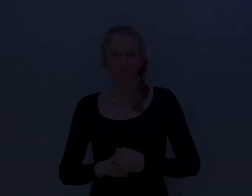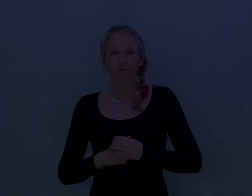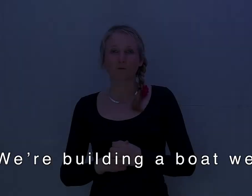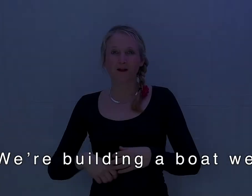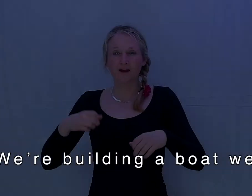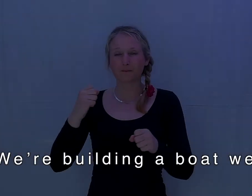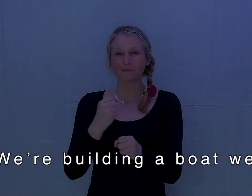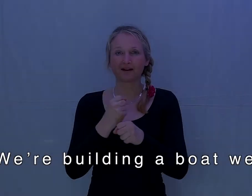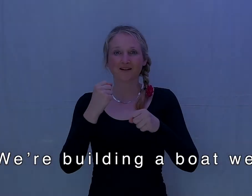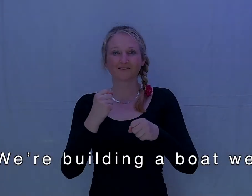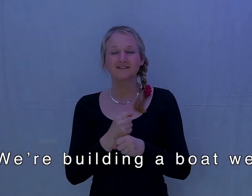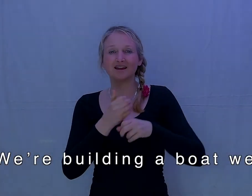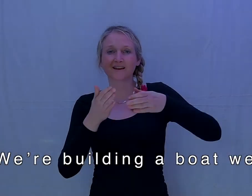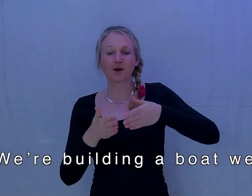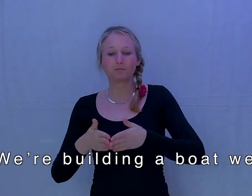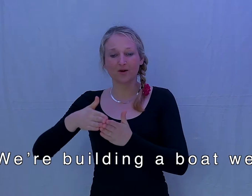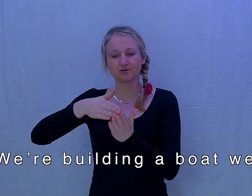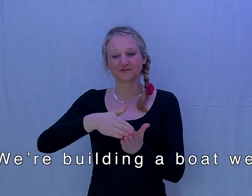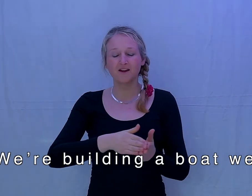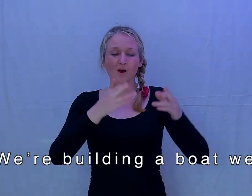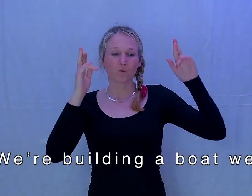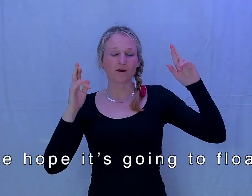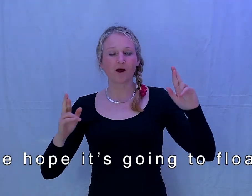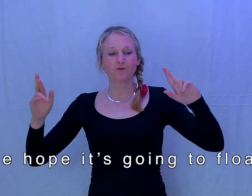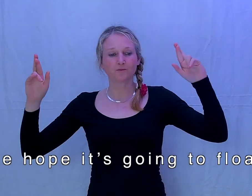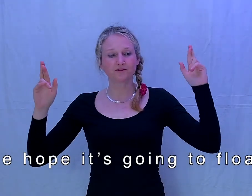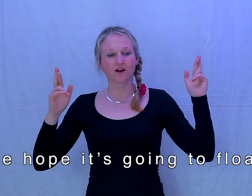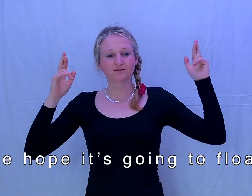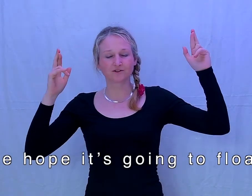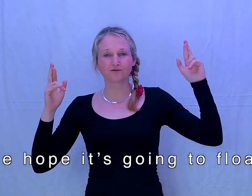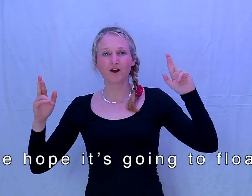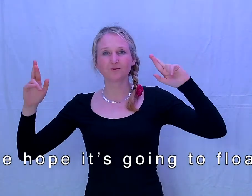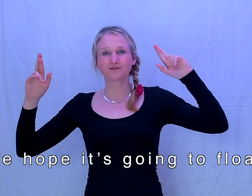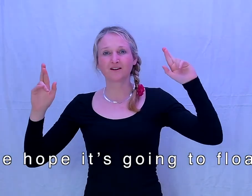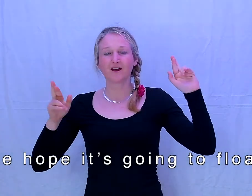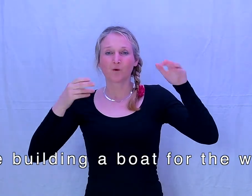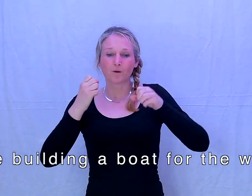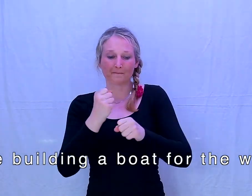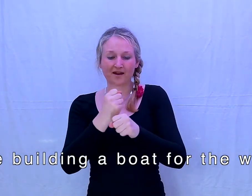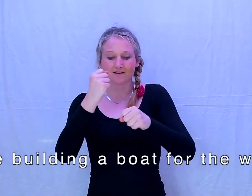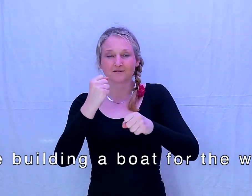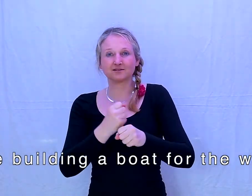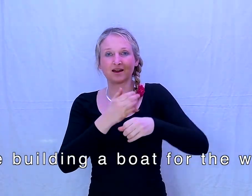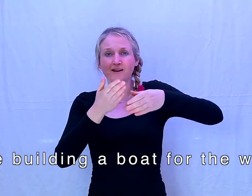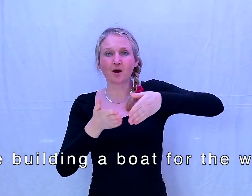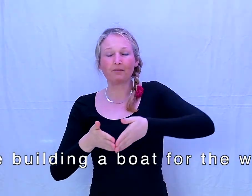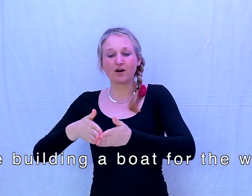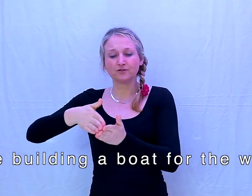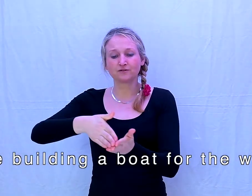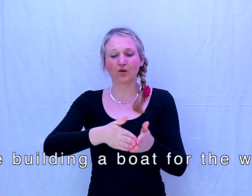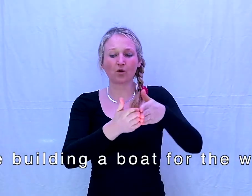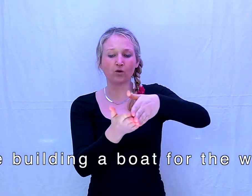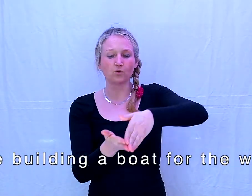We're building a boat, we hope it's going to float, we're building a boat for the